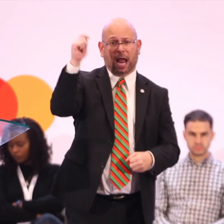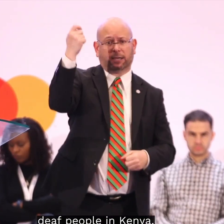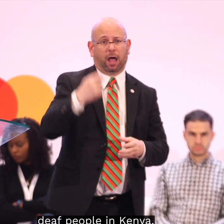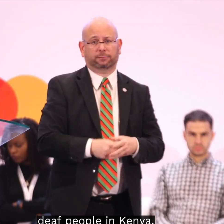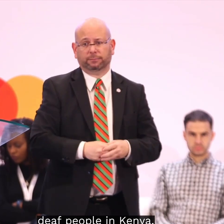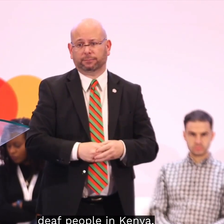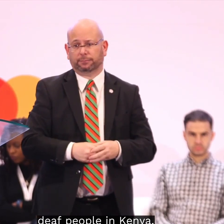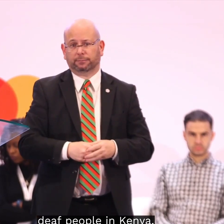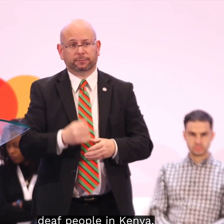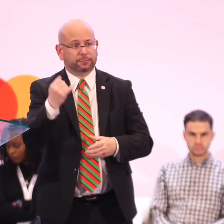deaf people in Kenya.